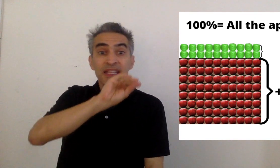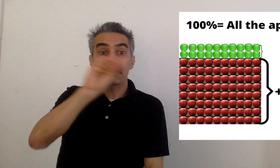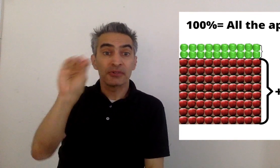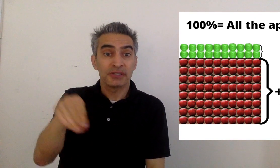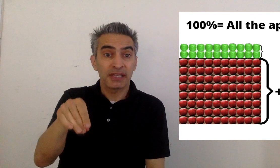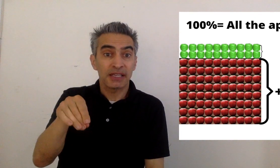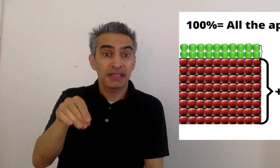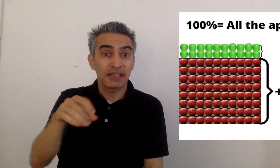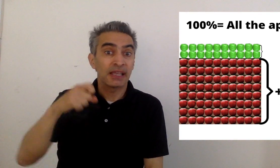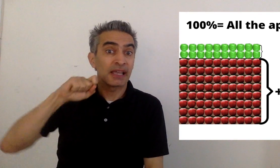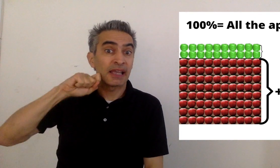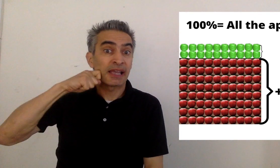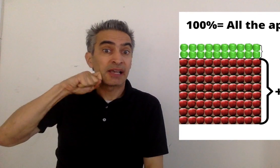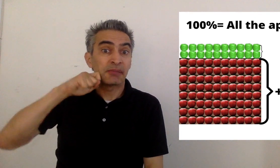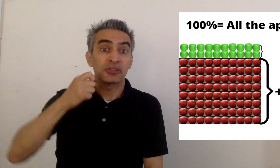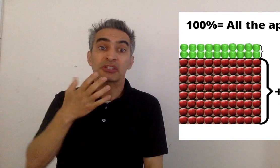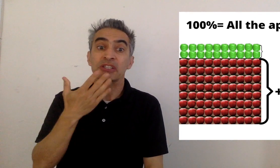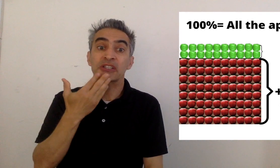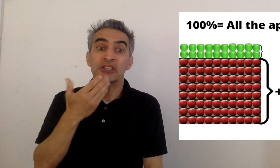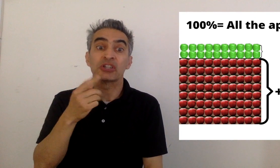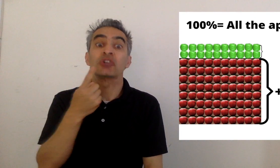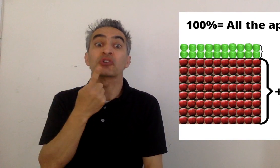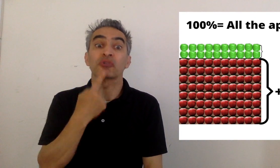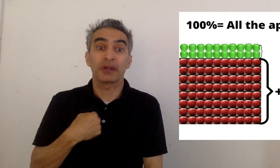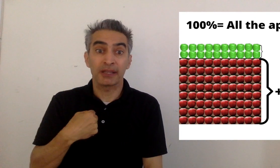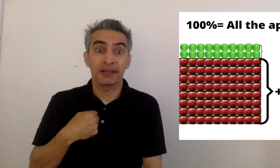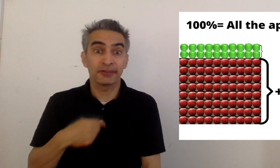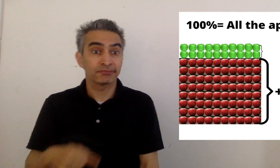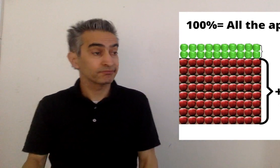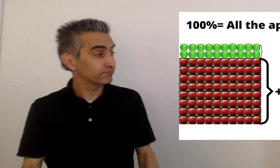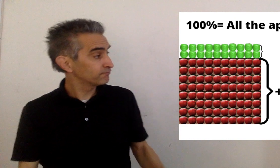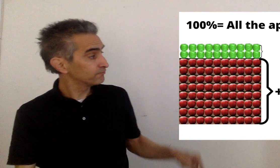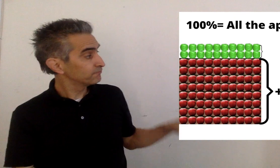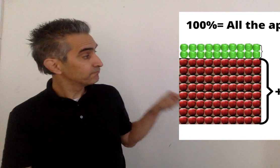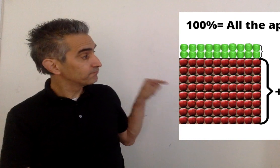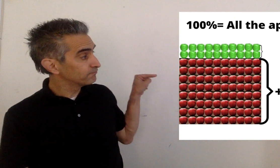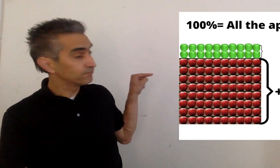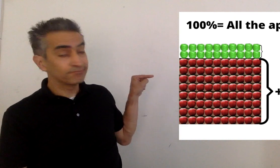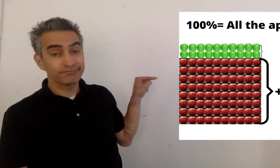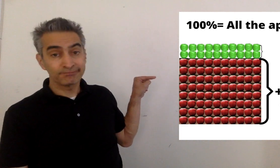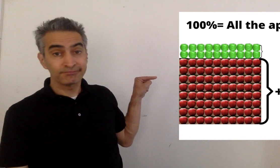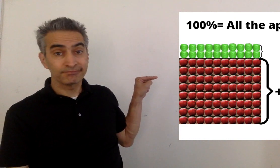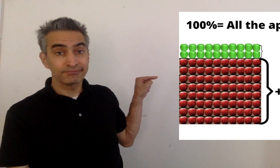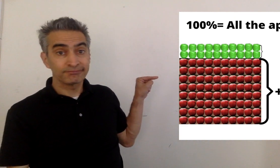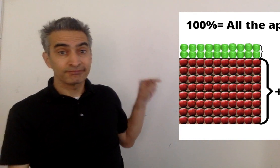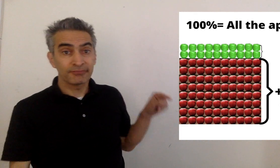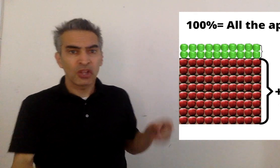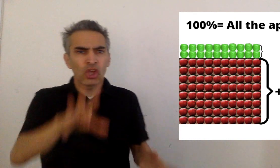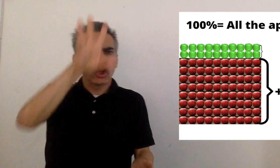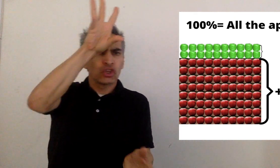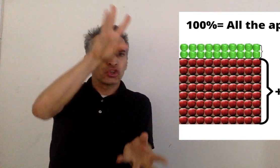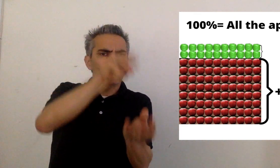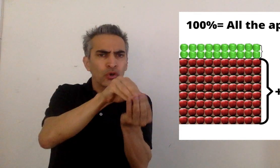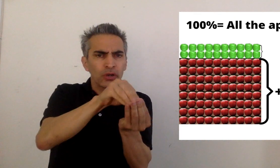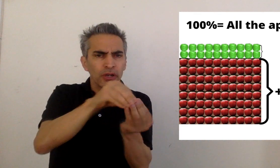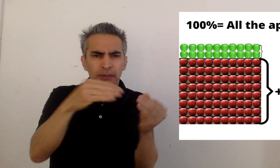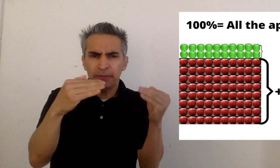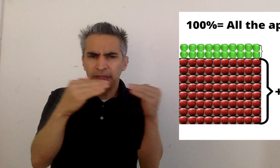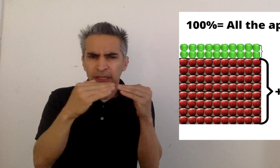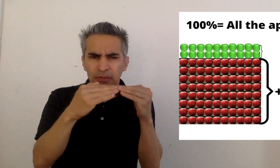eighty percent of the apples are red. Right over here. If you total it up,